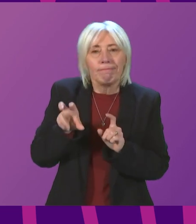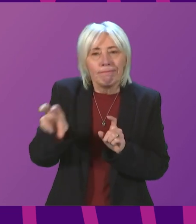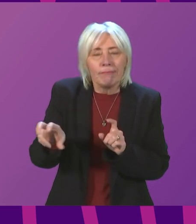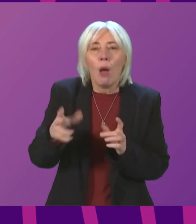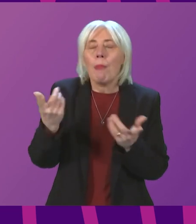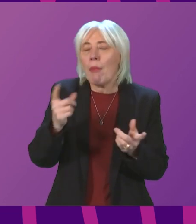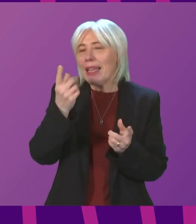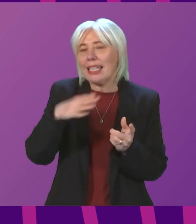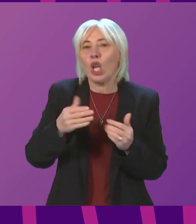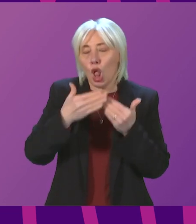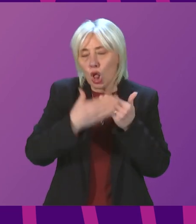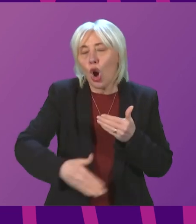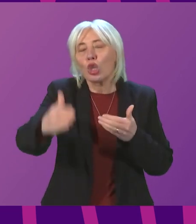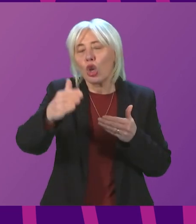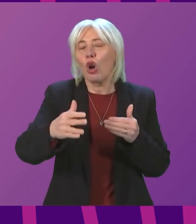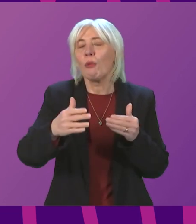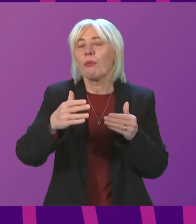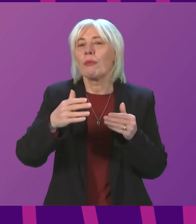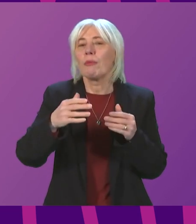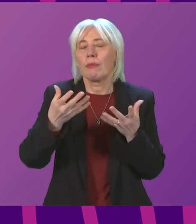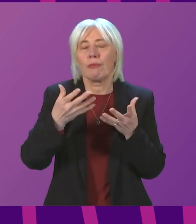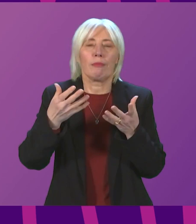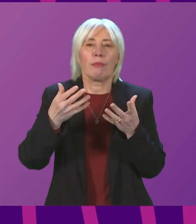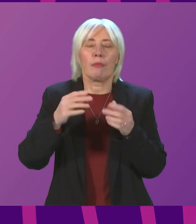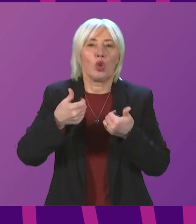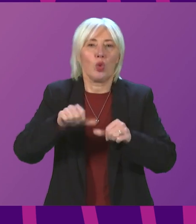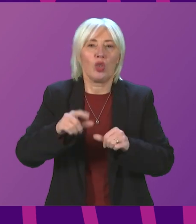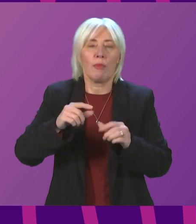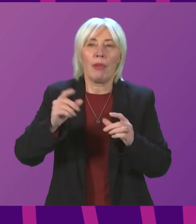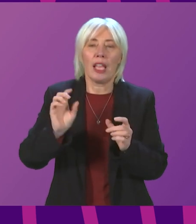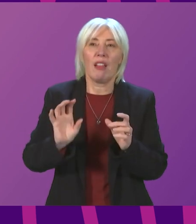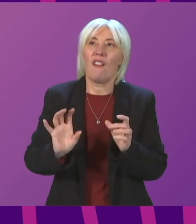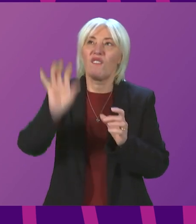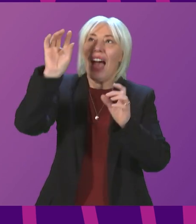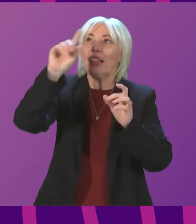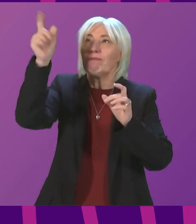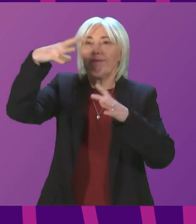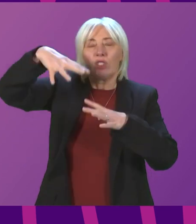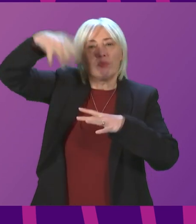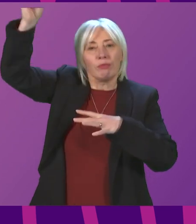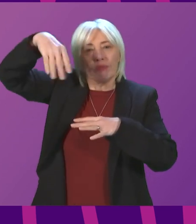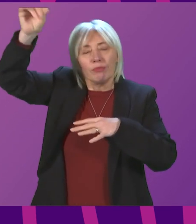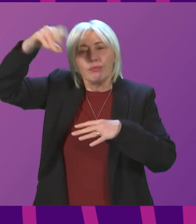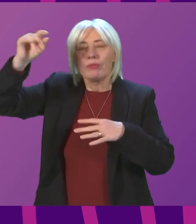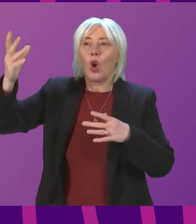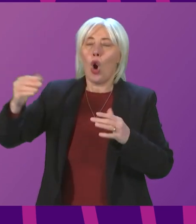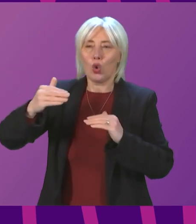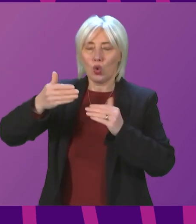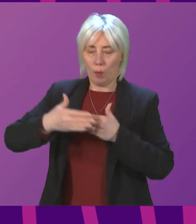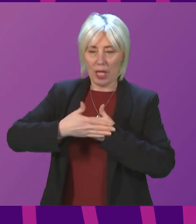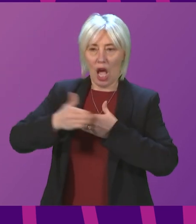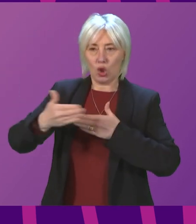longer-term solution, mechanical ventilation or extractor fans, or it could be increasing the space at the bottom of a door or